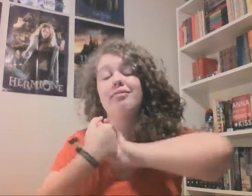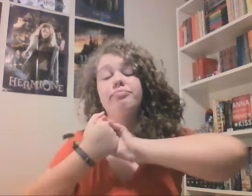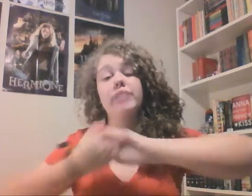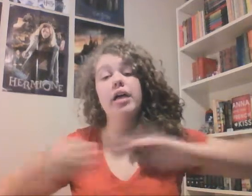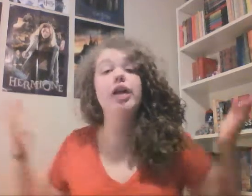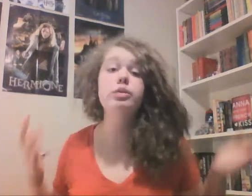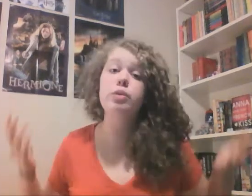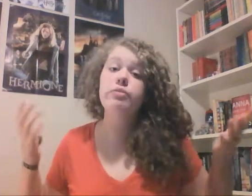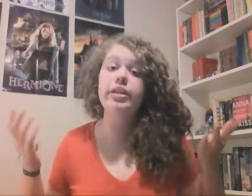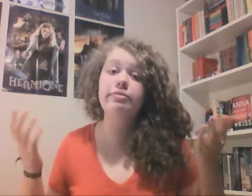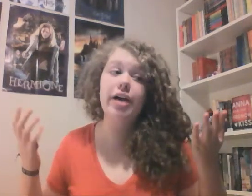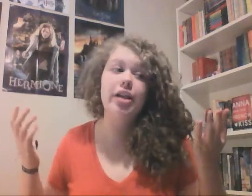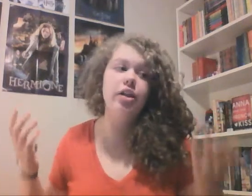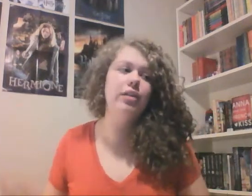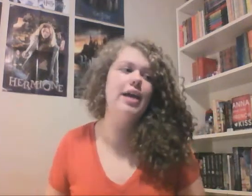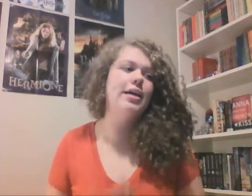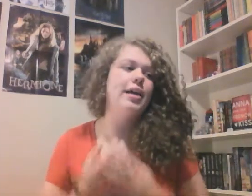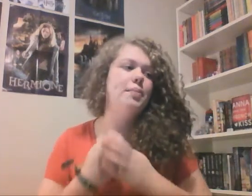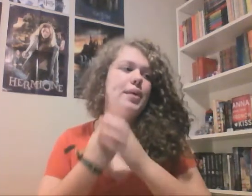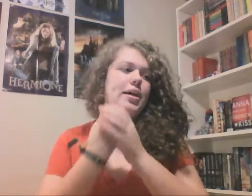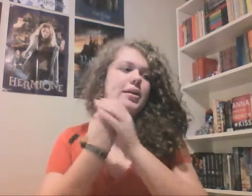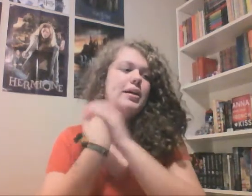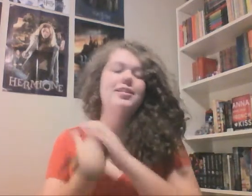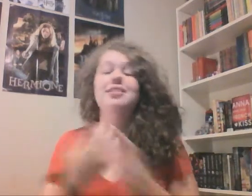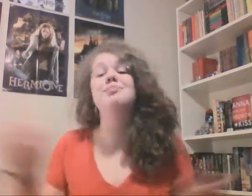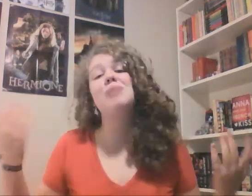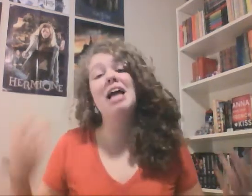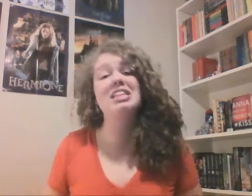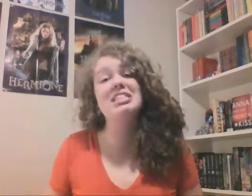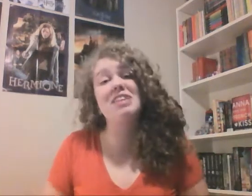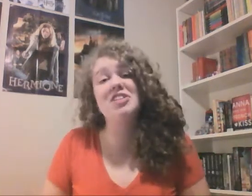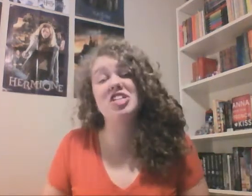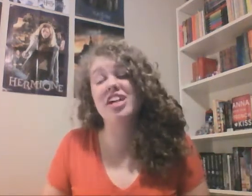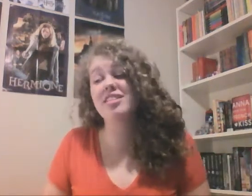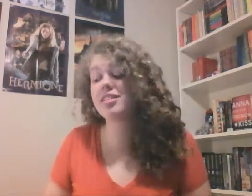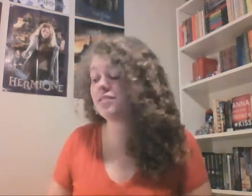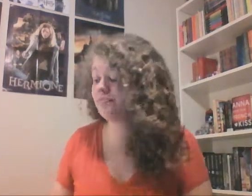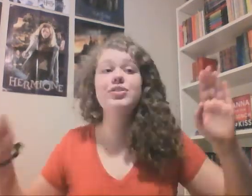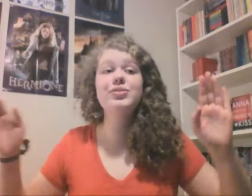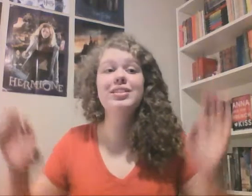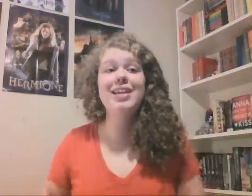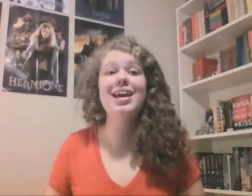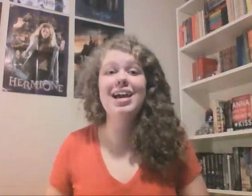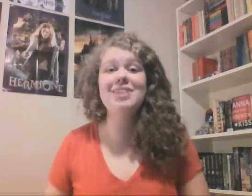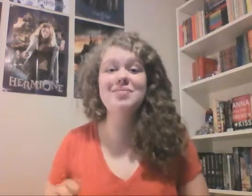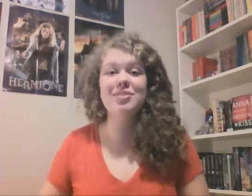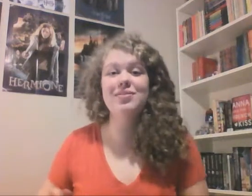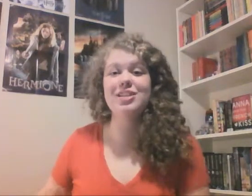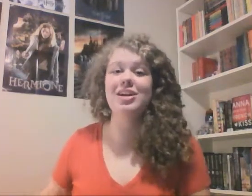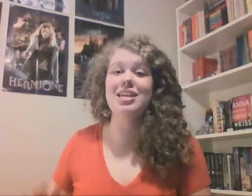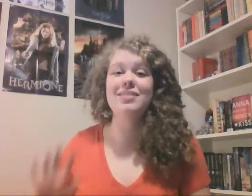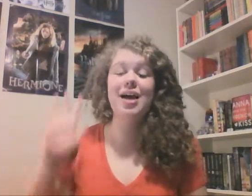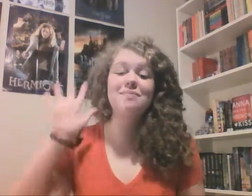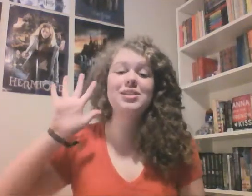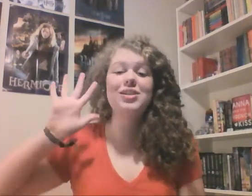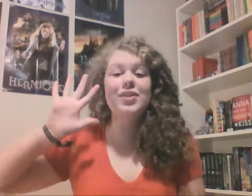that's perfectly fine. You don't like it, but just at least give it a chance. So, today I am going to be talking about episode